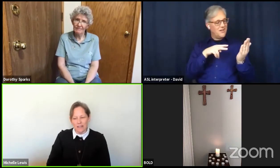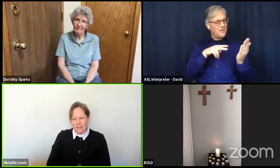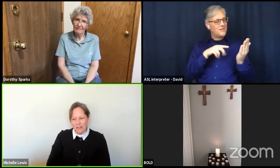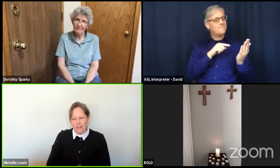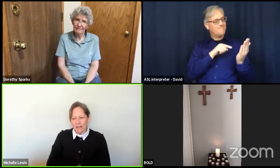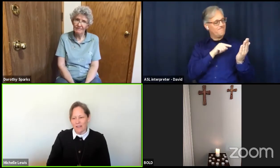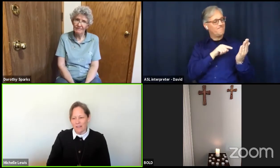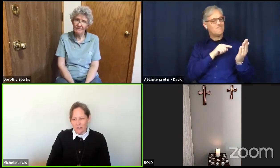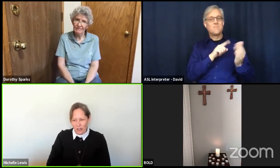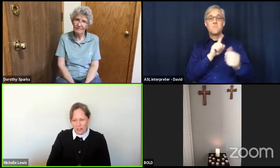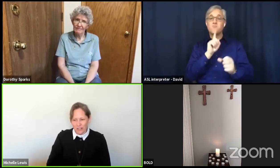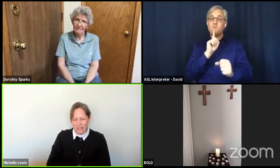the darkness,